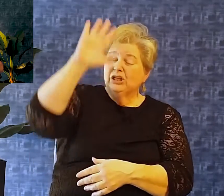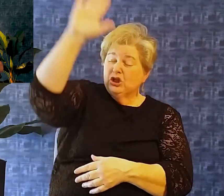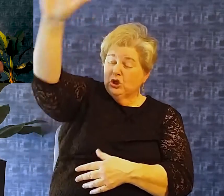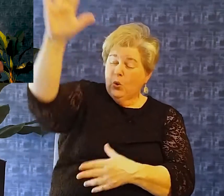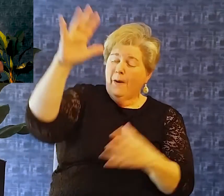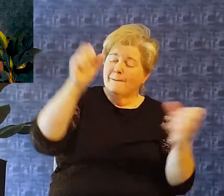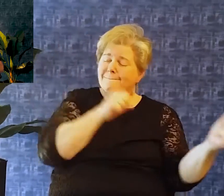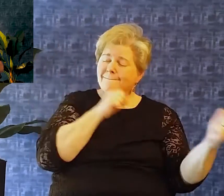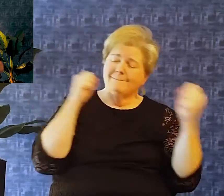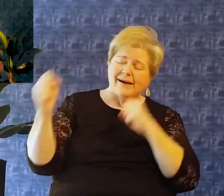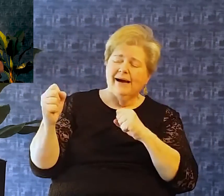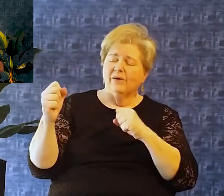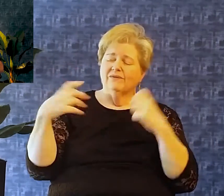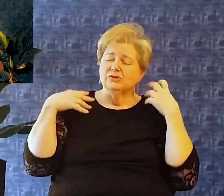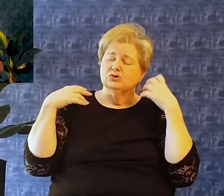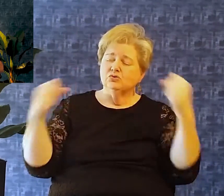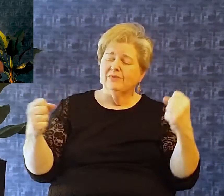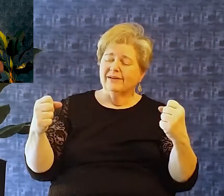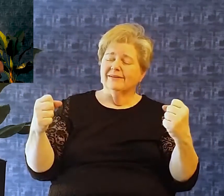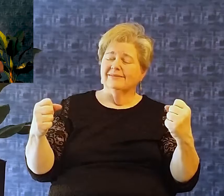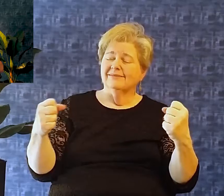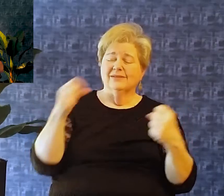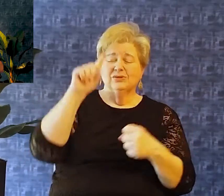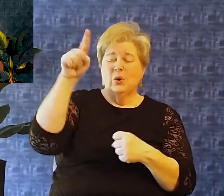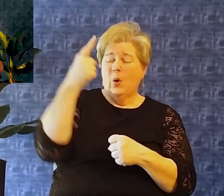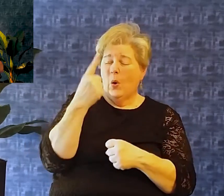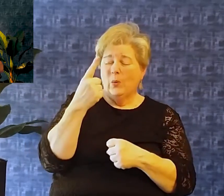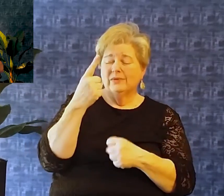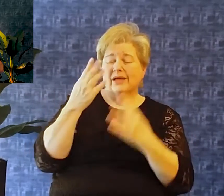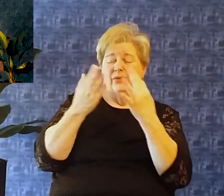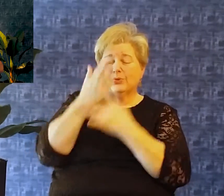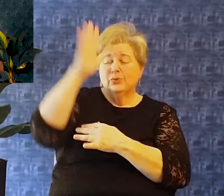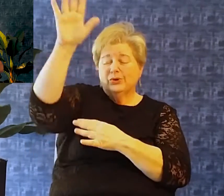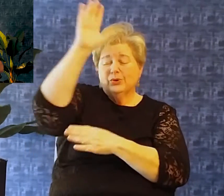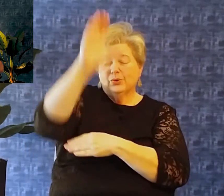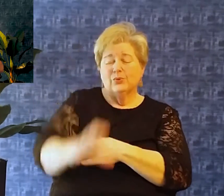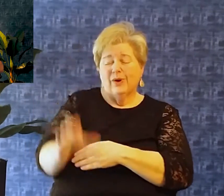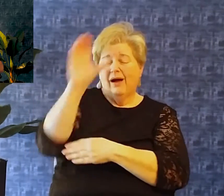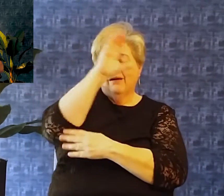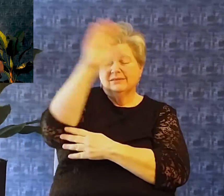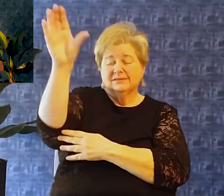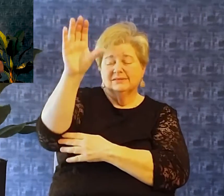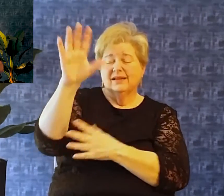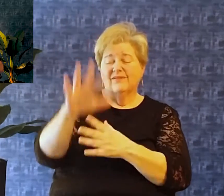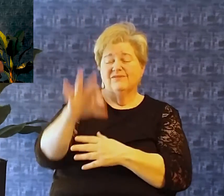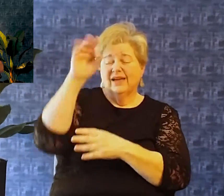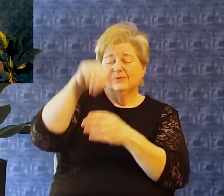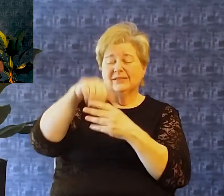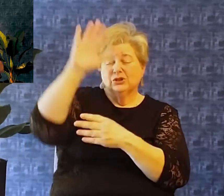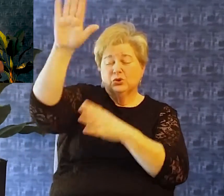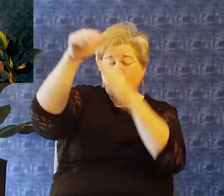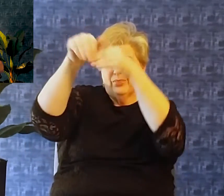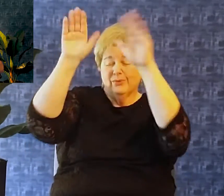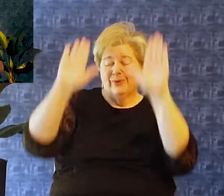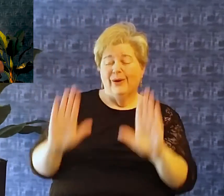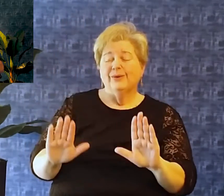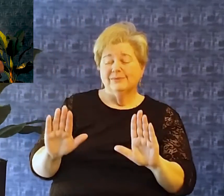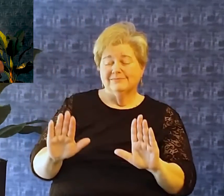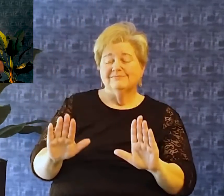that is supernatural And that it is found Only at the foot of the cross Only found before your throne